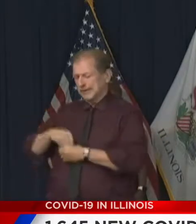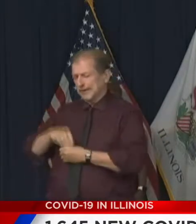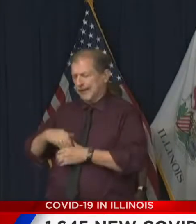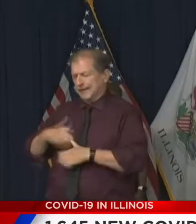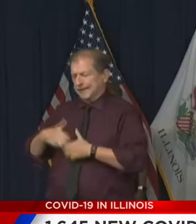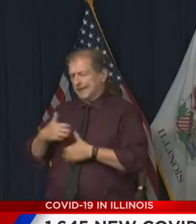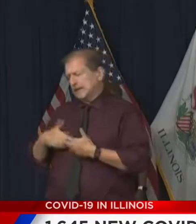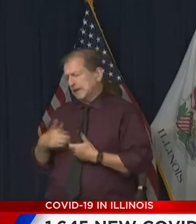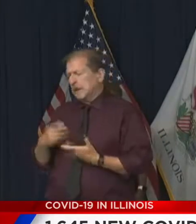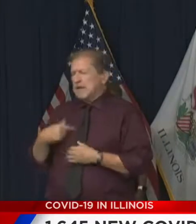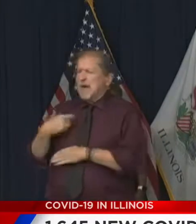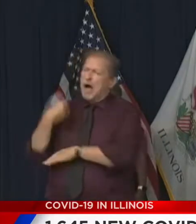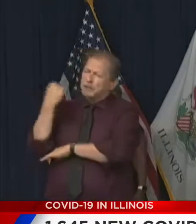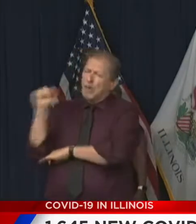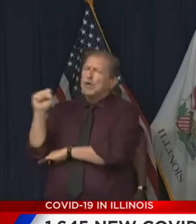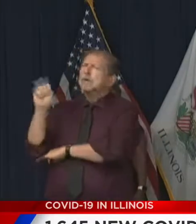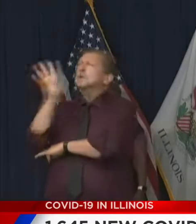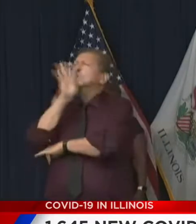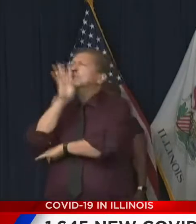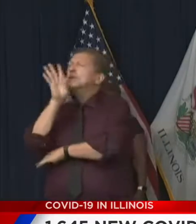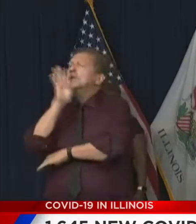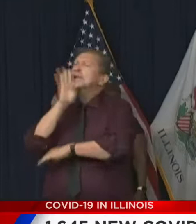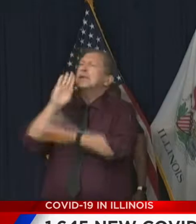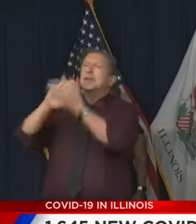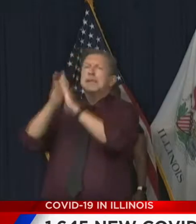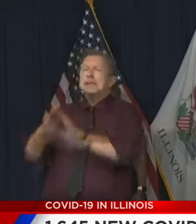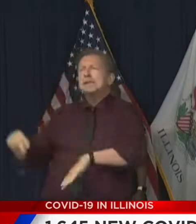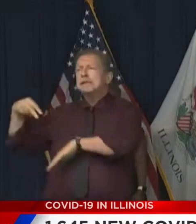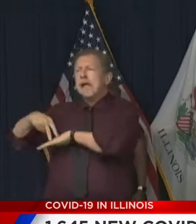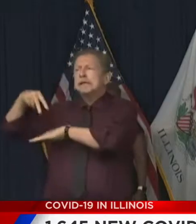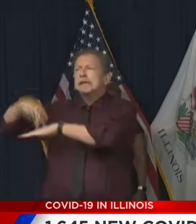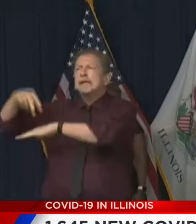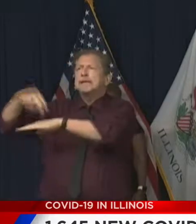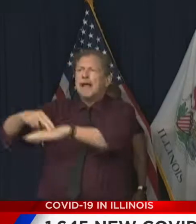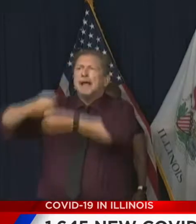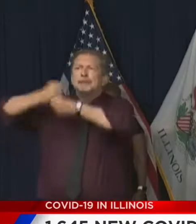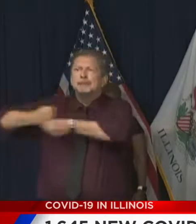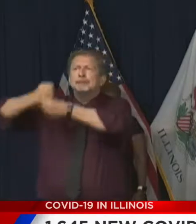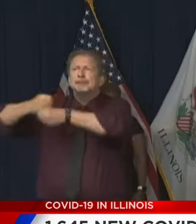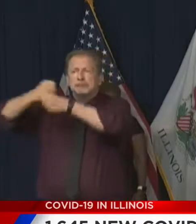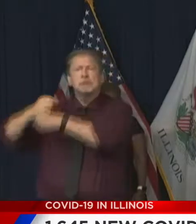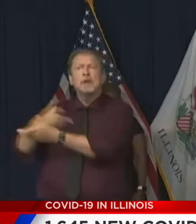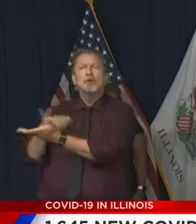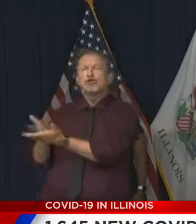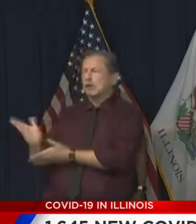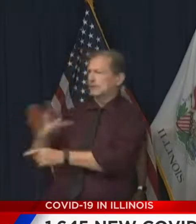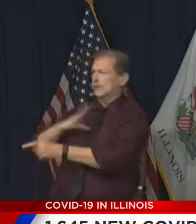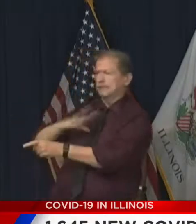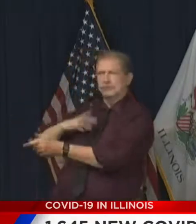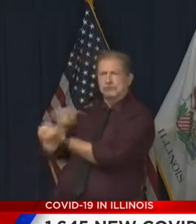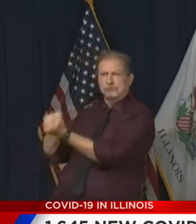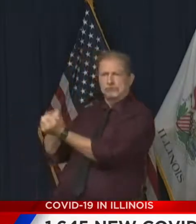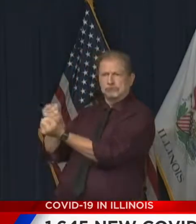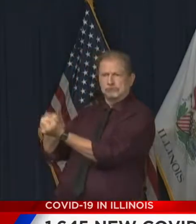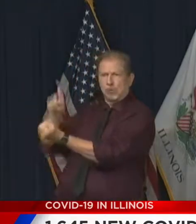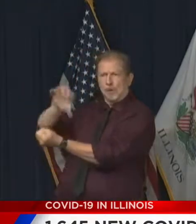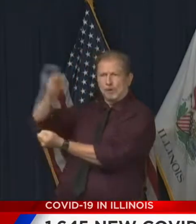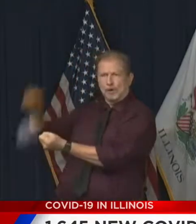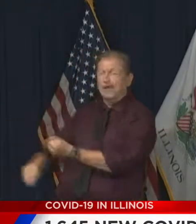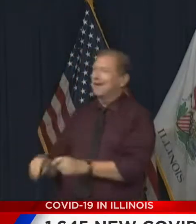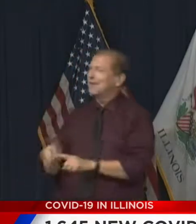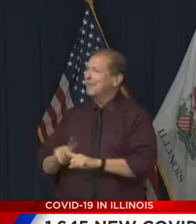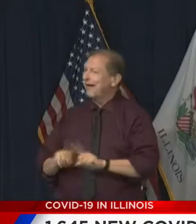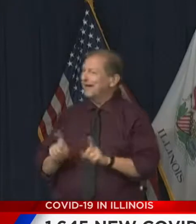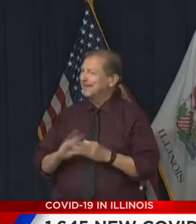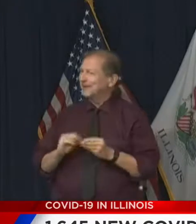their concerns and standing up for people's rights and doing it in peaceful fashion, they have every right to do that. But those are two very